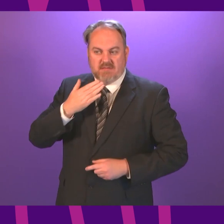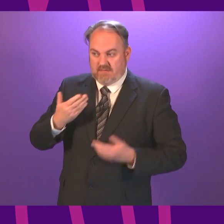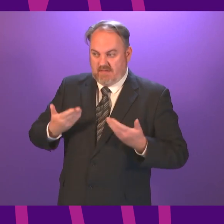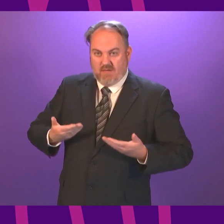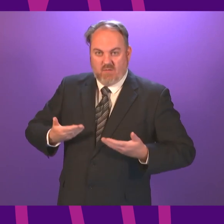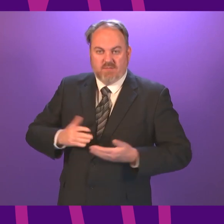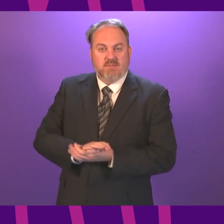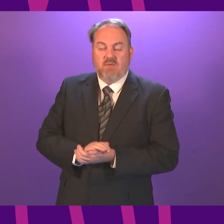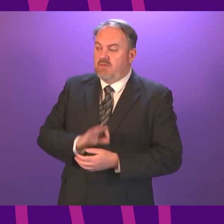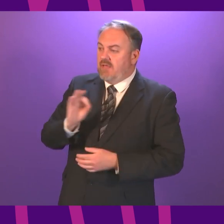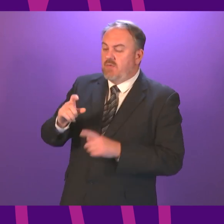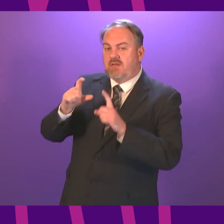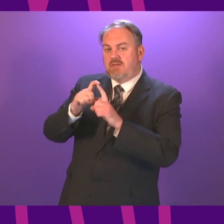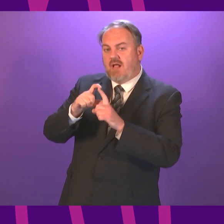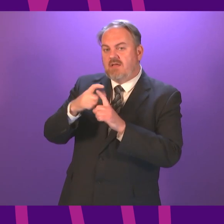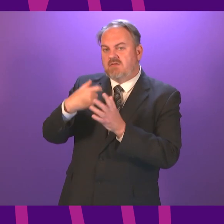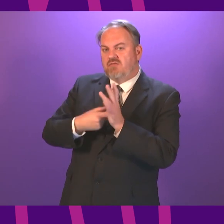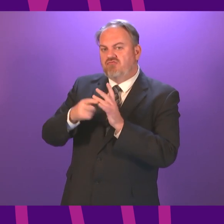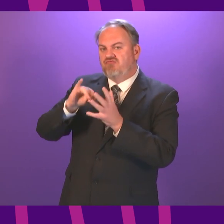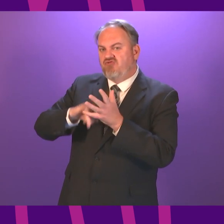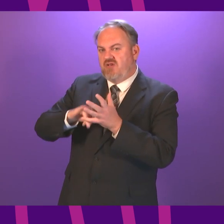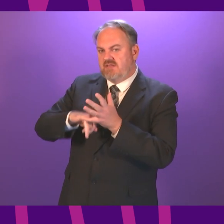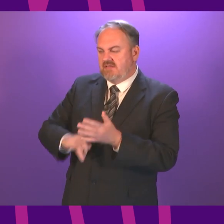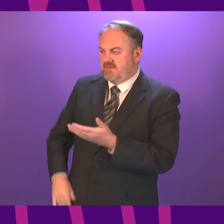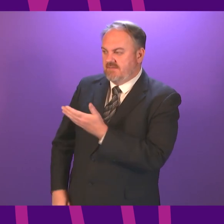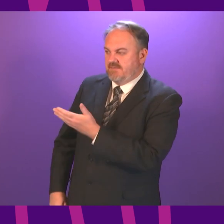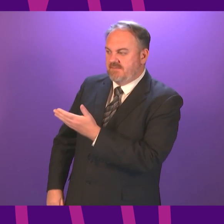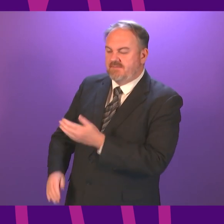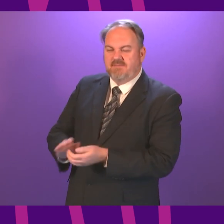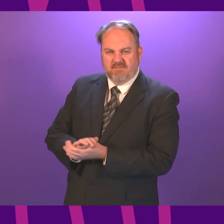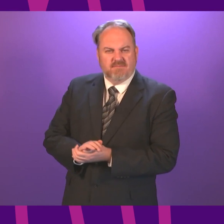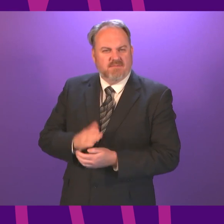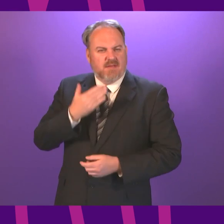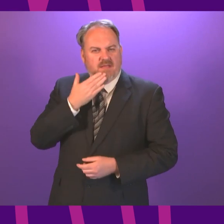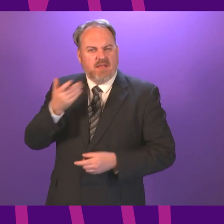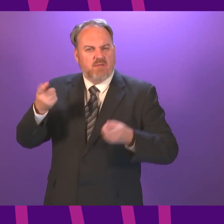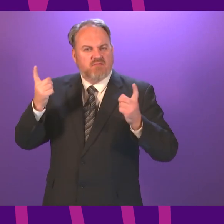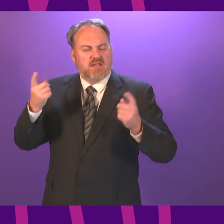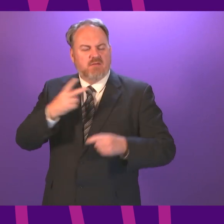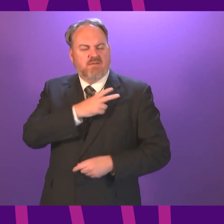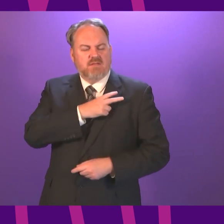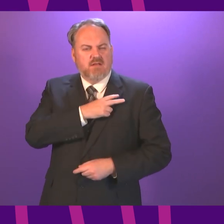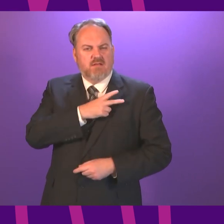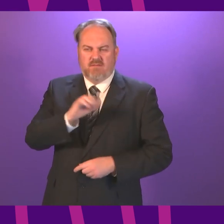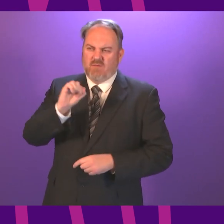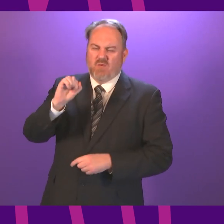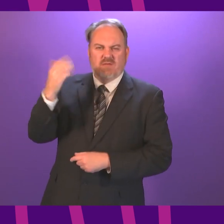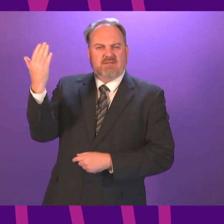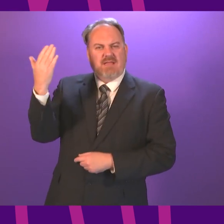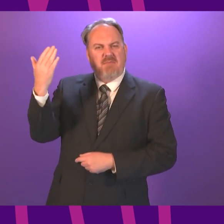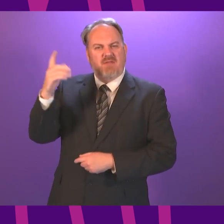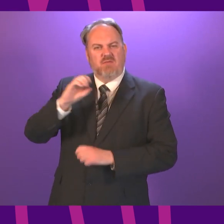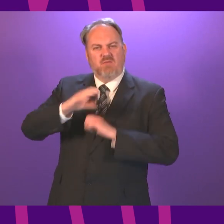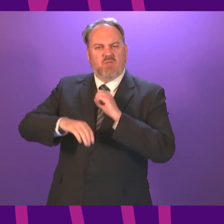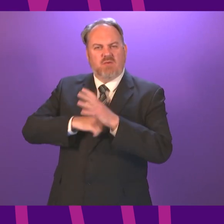And I call on Douglas Ross. Thank you very much, Presiding Officer. For most of the First Minister's statement, she spoke of the